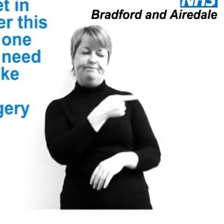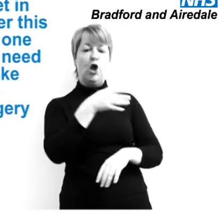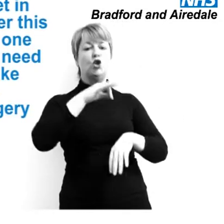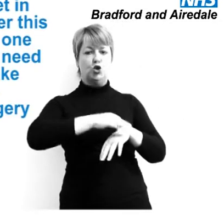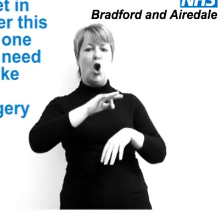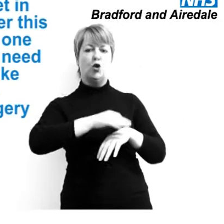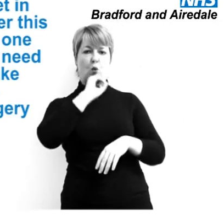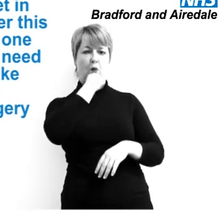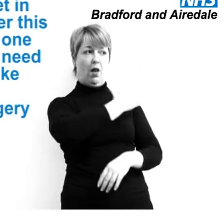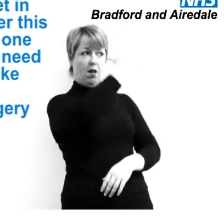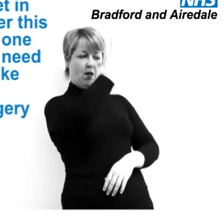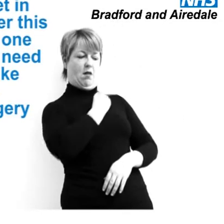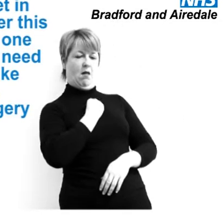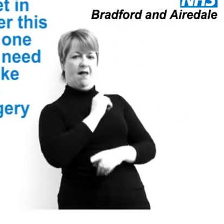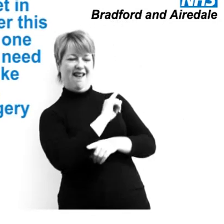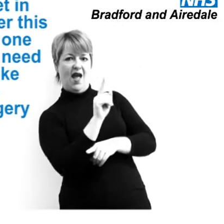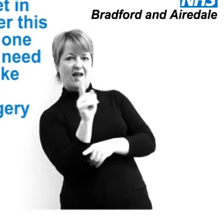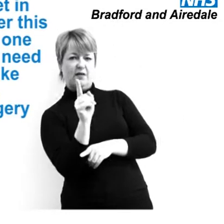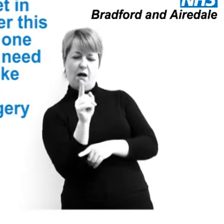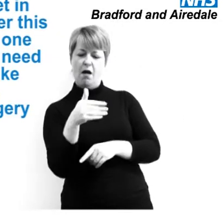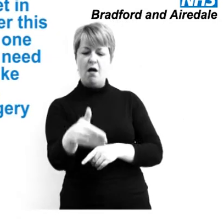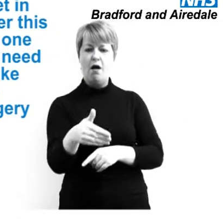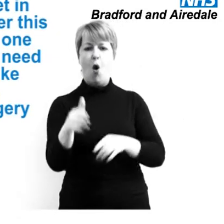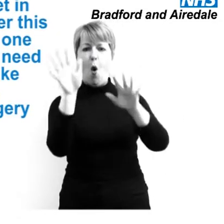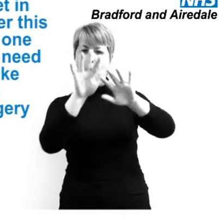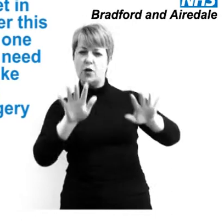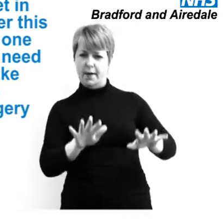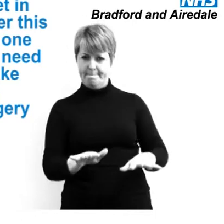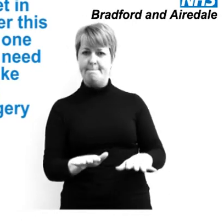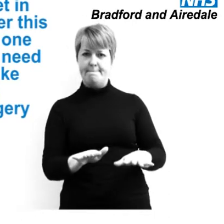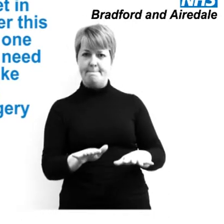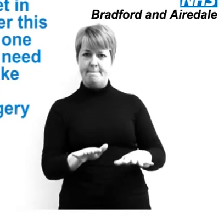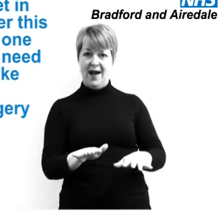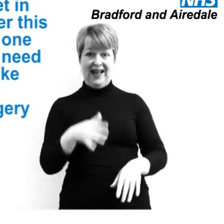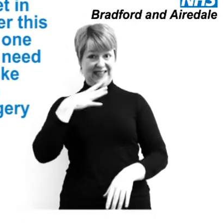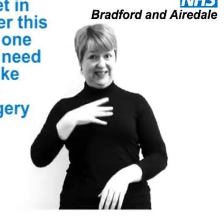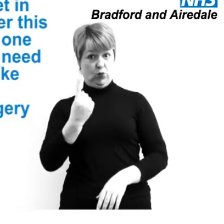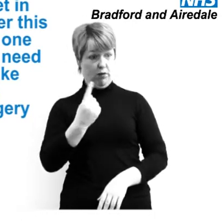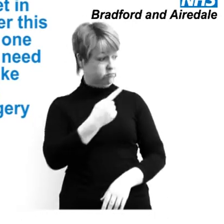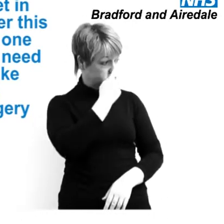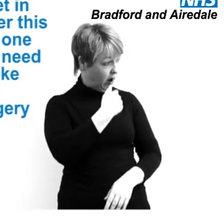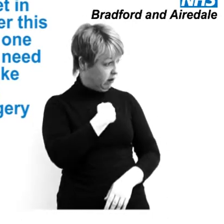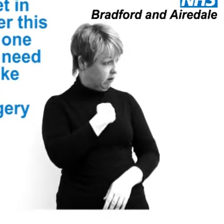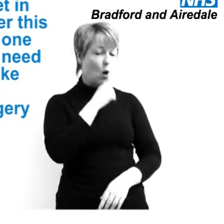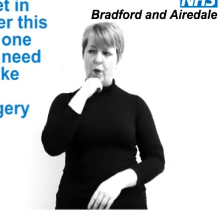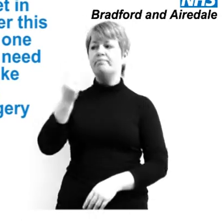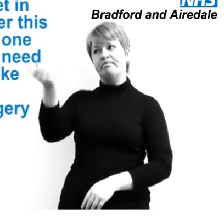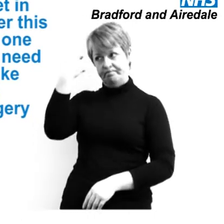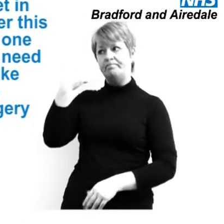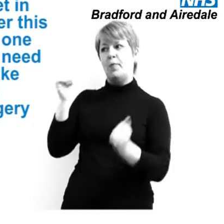Your doctor will get in touch with you later this autumn if you are one of the people who need one and ask you to make an appointment to come into the surgery